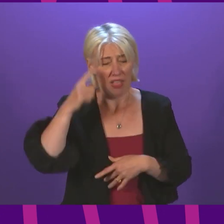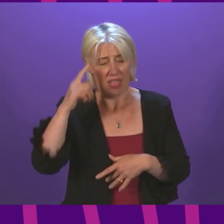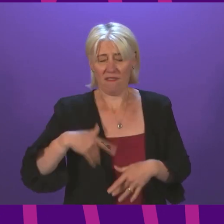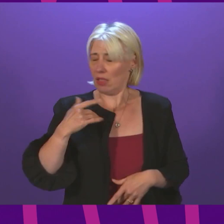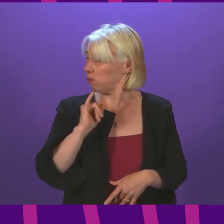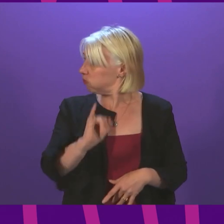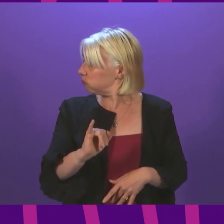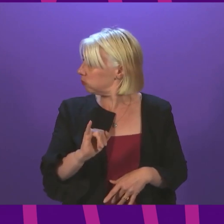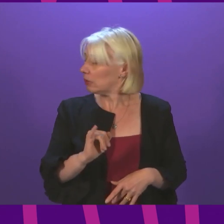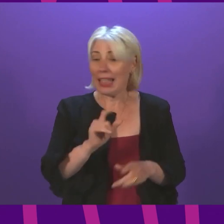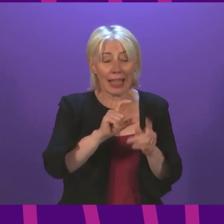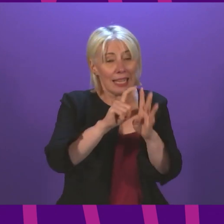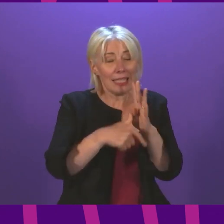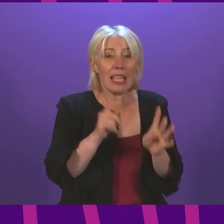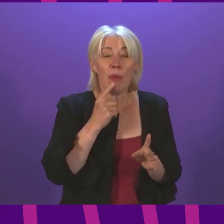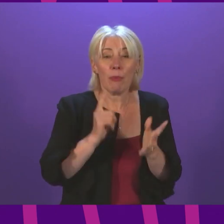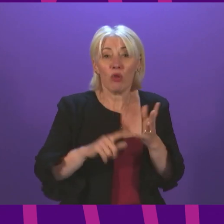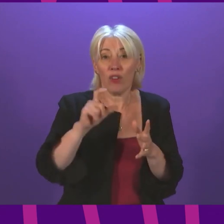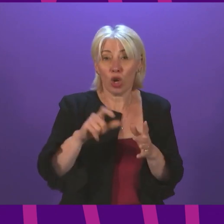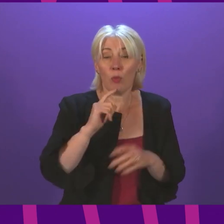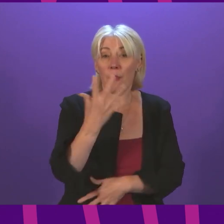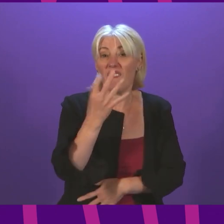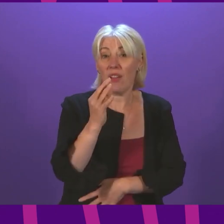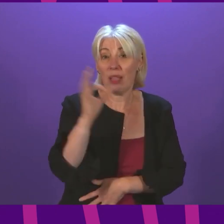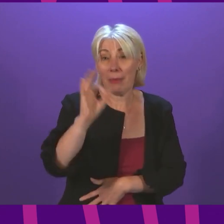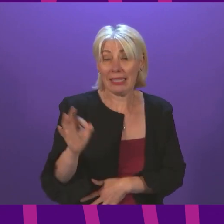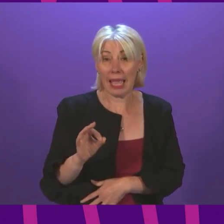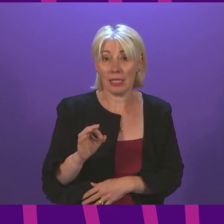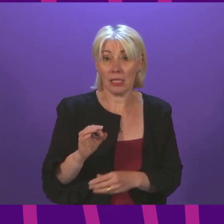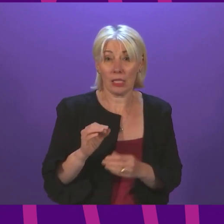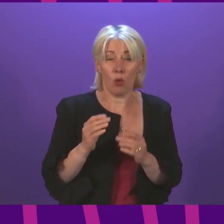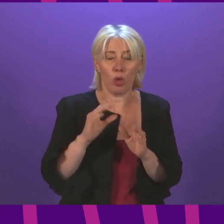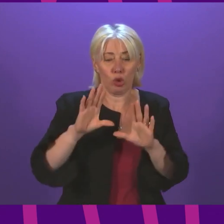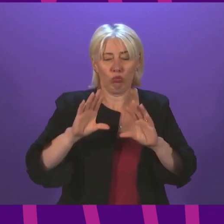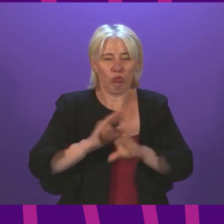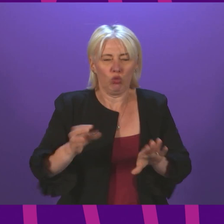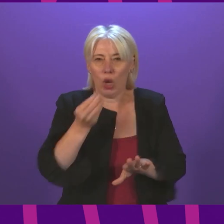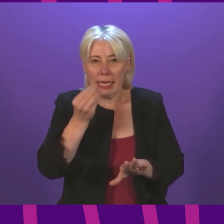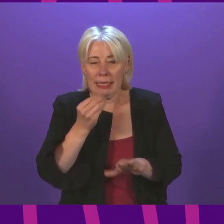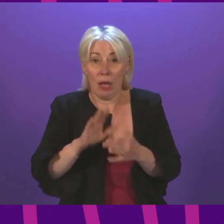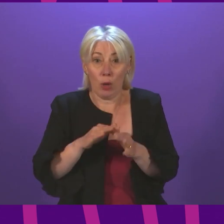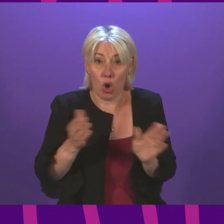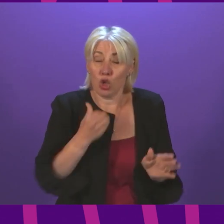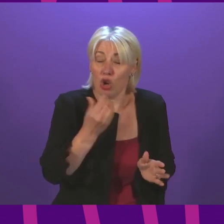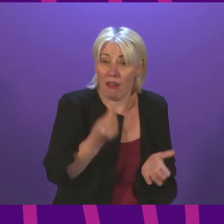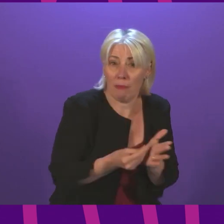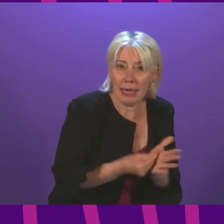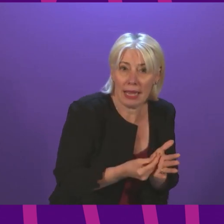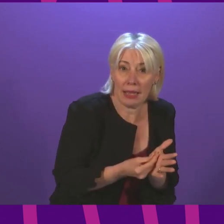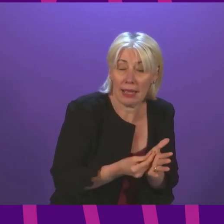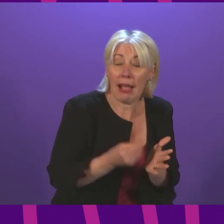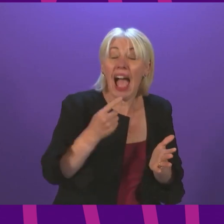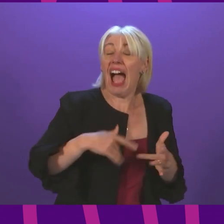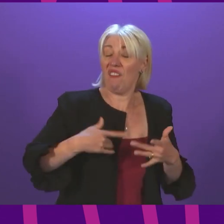Disabled people on Universal Credit are 50 per cent more likely to skip meals to get by. I am proud that this parliament is becoming more diverse